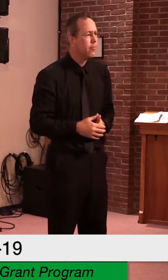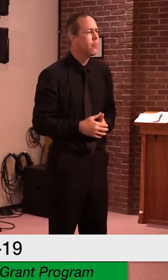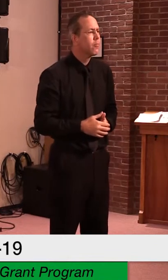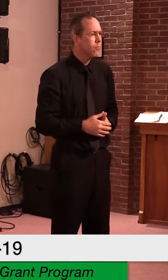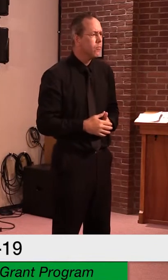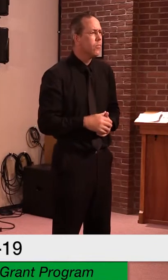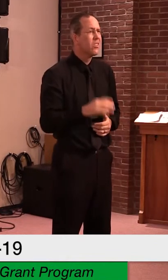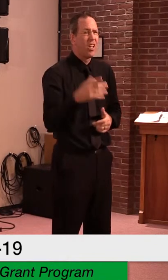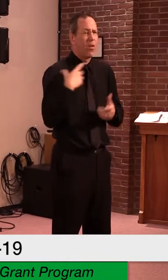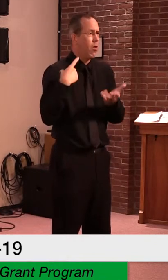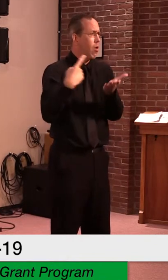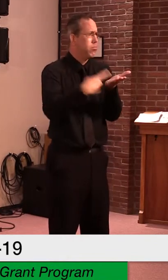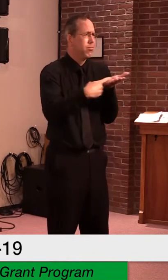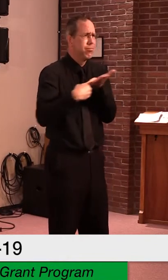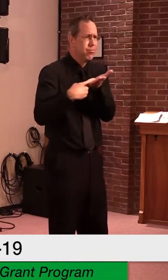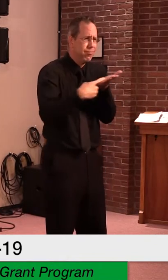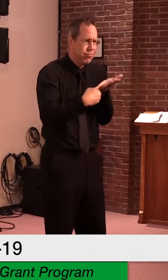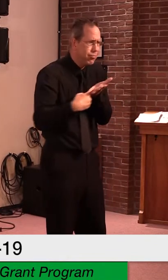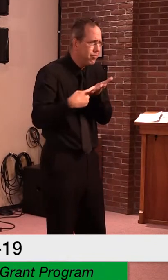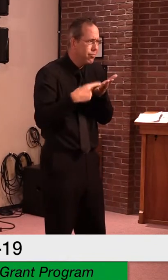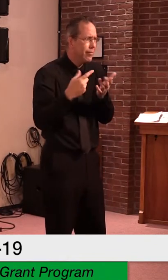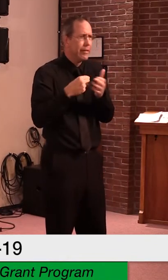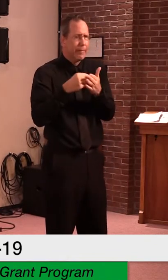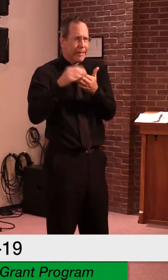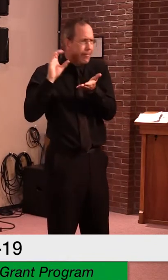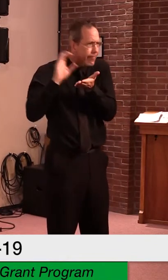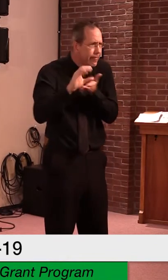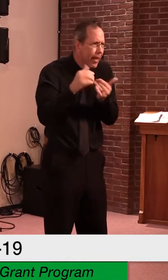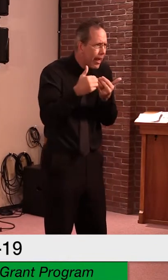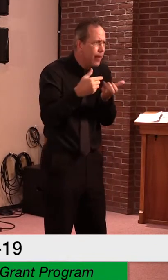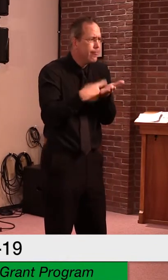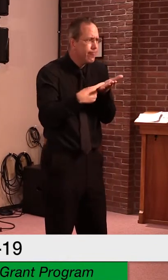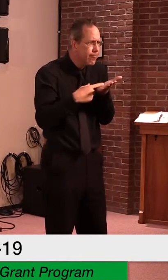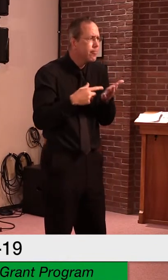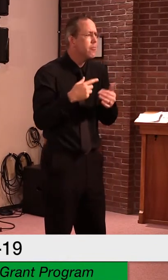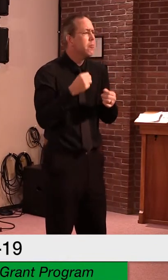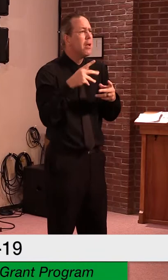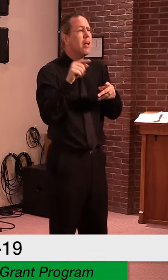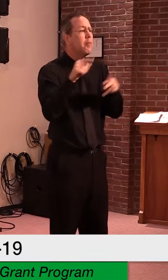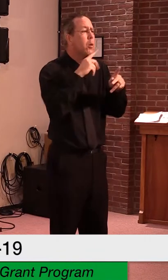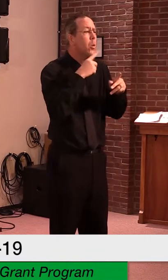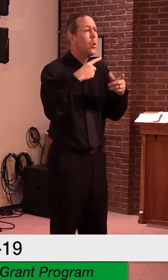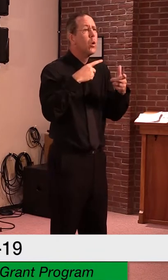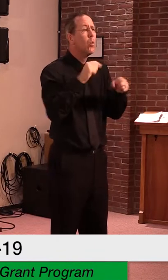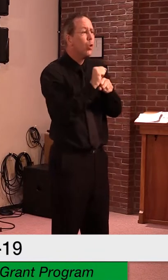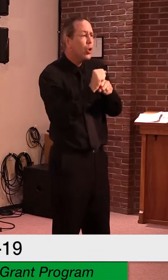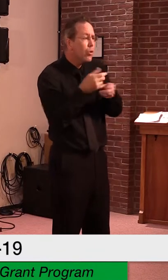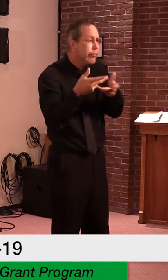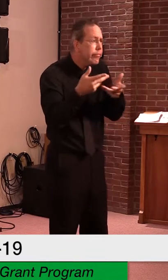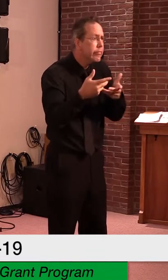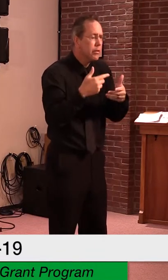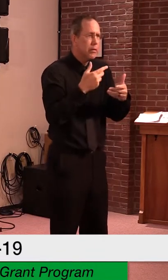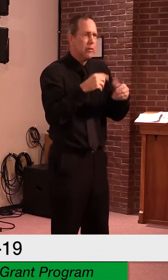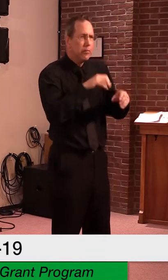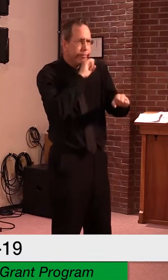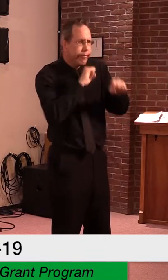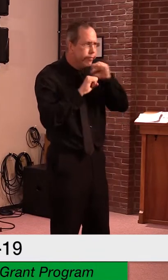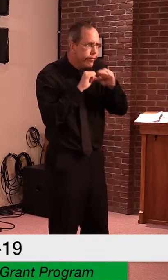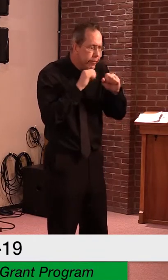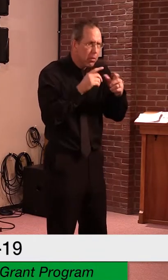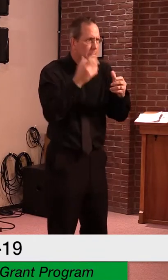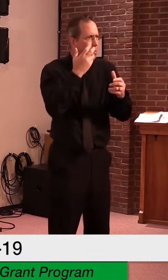COVID-19 pandemic. While there have been many employees throughout the state of Vermont who did amazing work